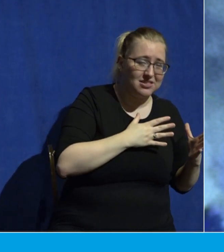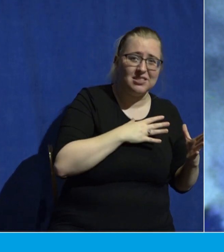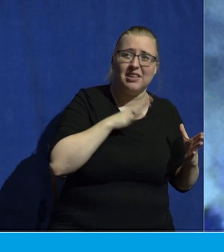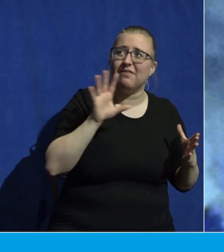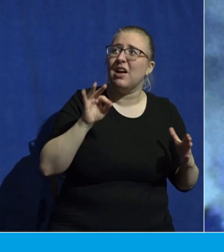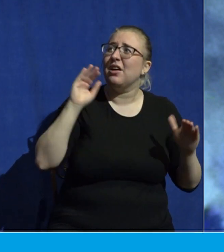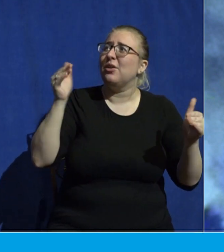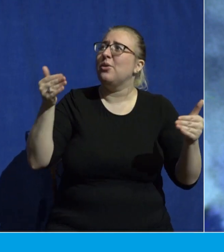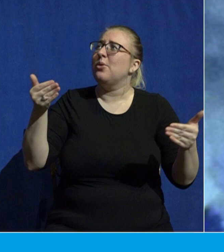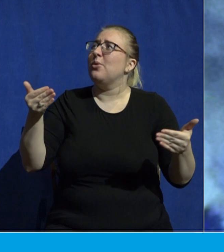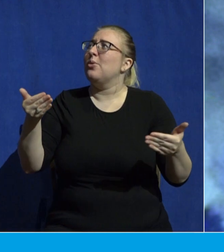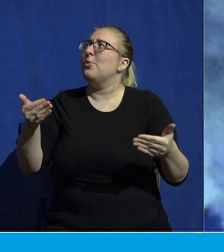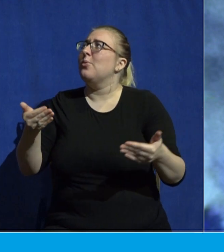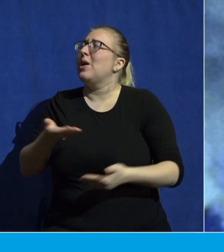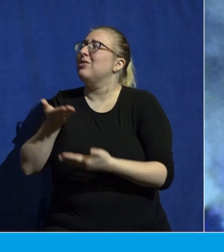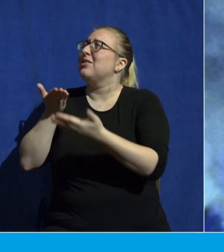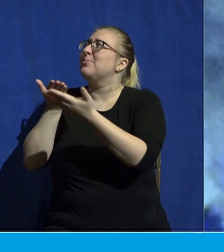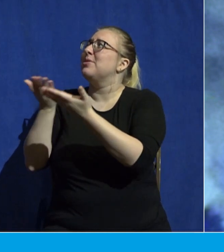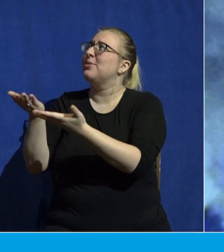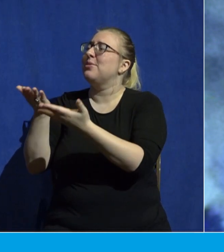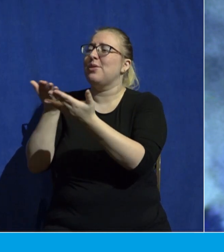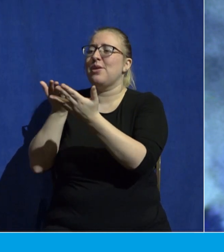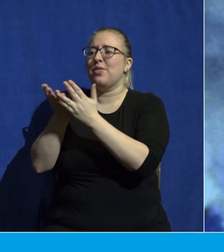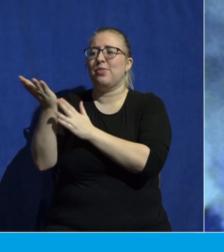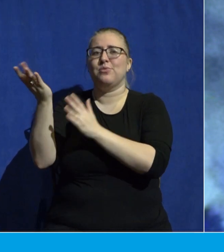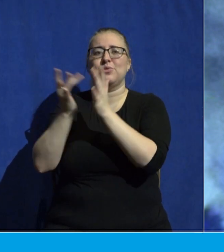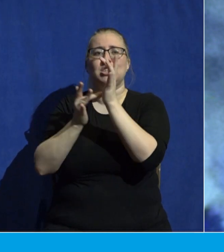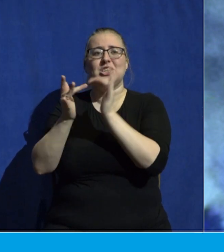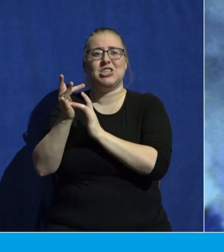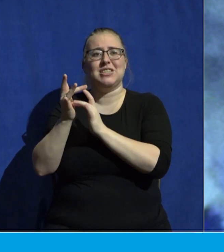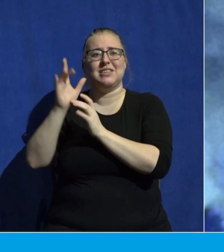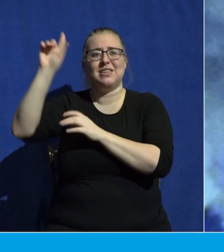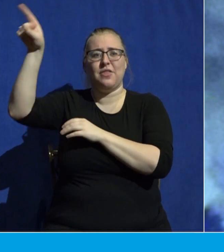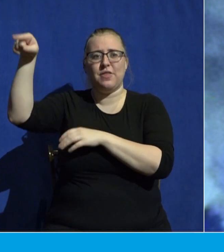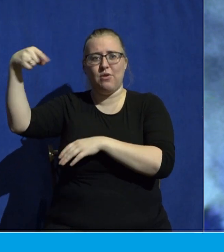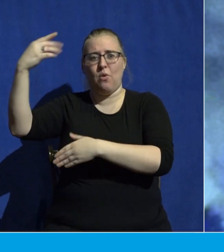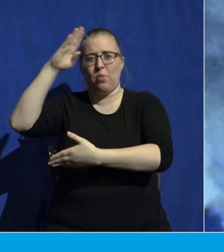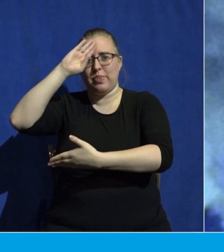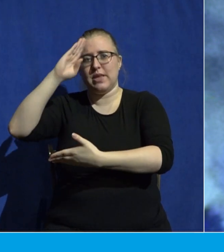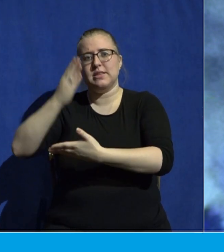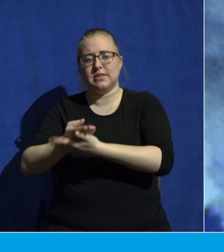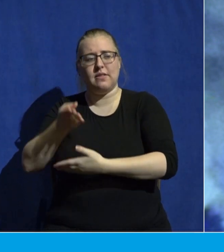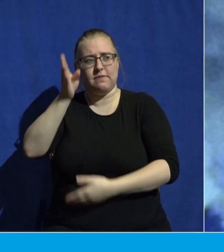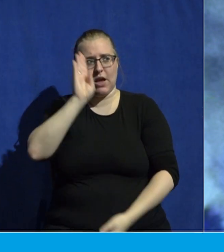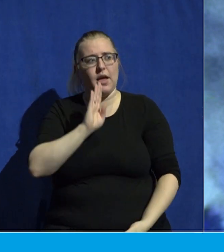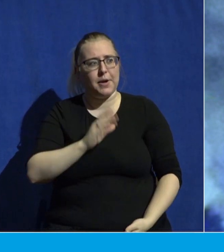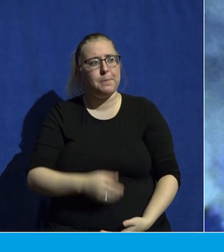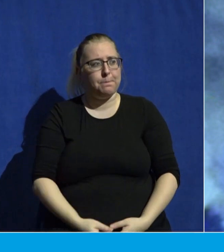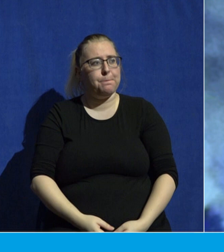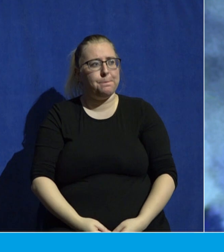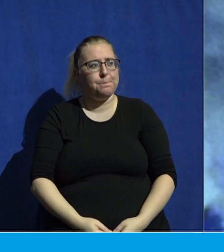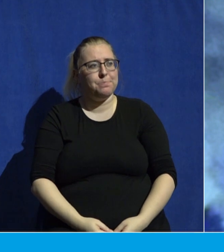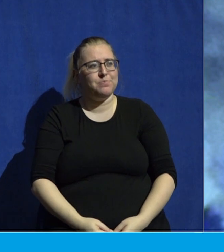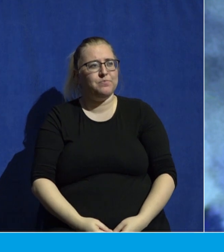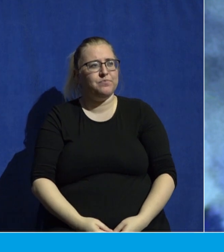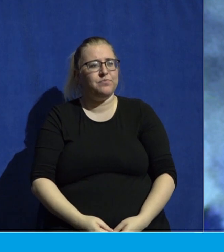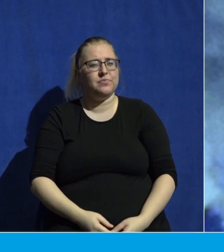presence through Jesus, the only Son of God. The only Son of God. Dietrich Bonhoeffer, in his